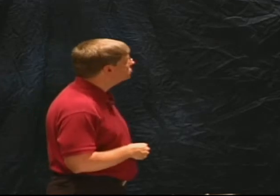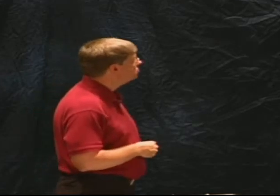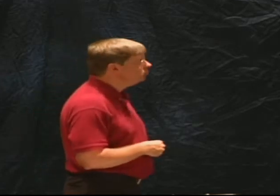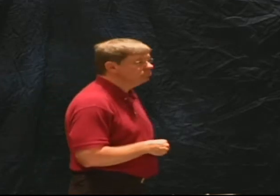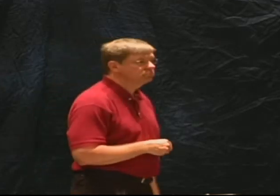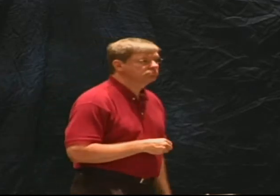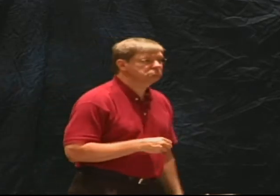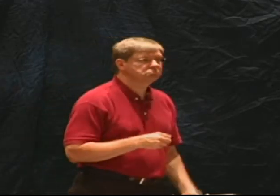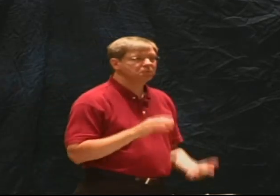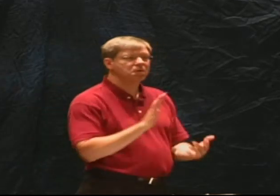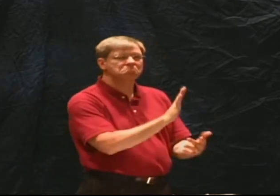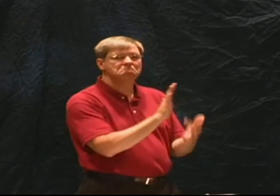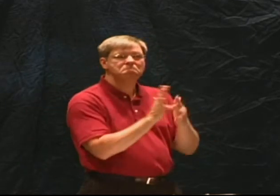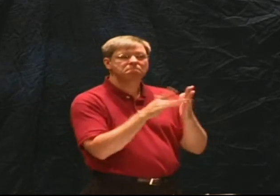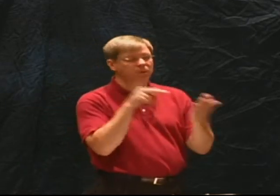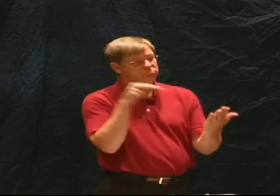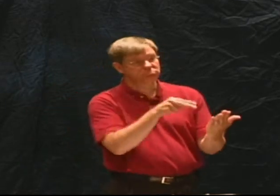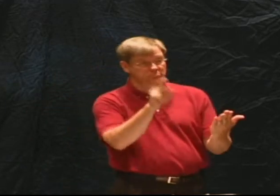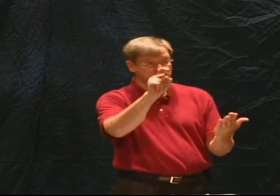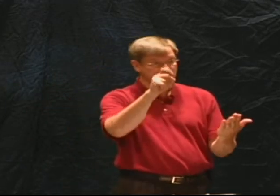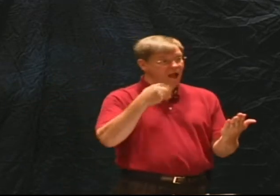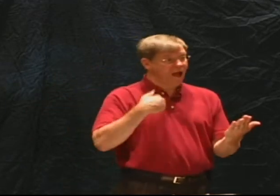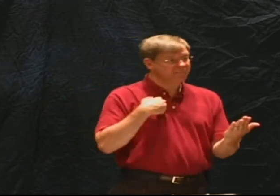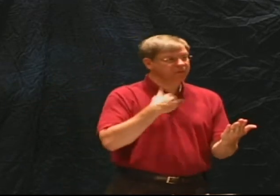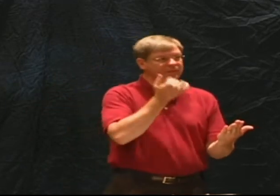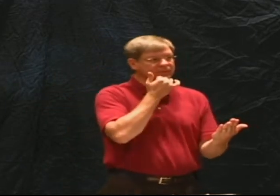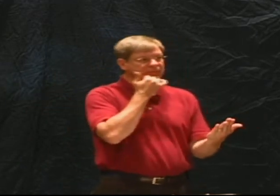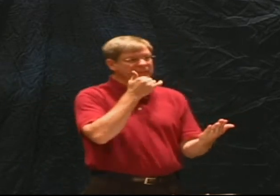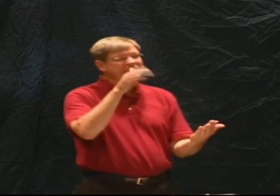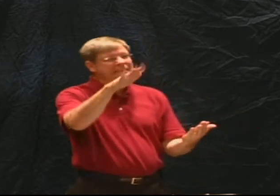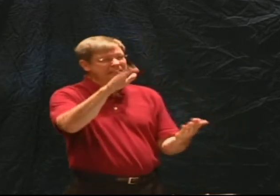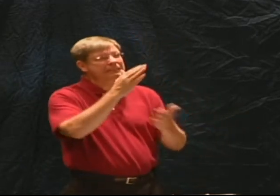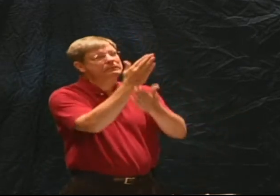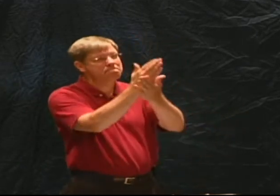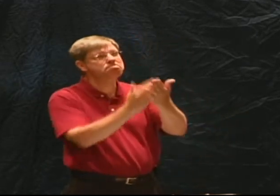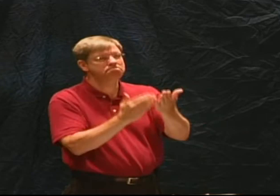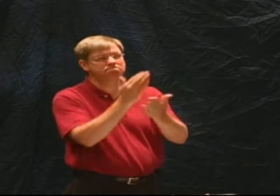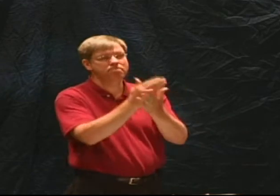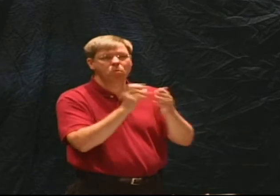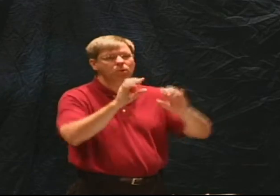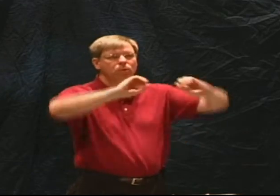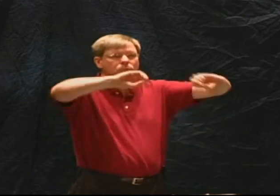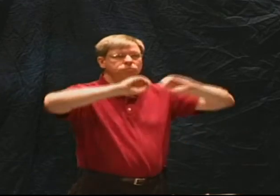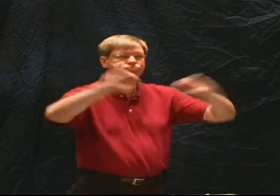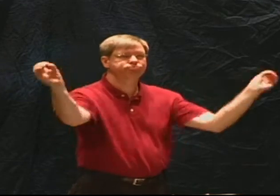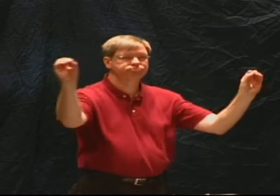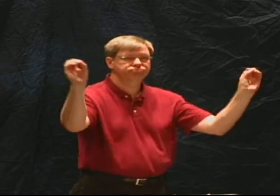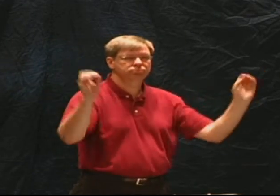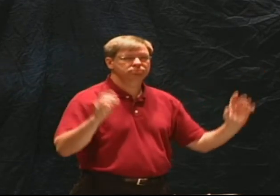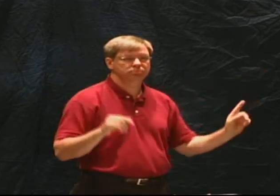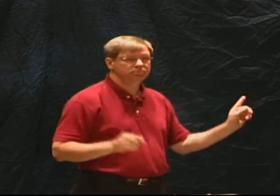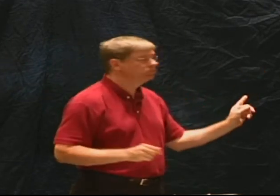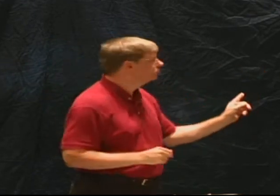does the Bible believe or state excuse me does the Bible state that it has error